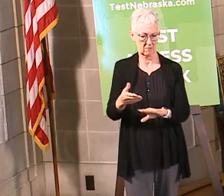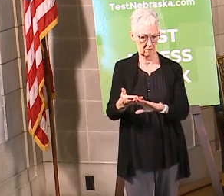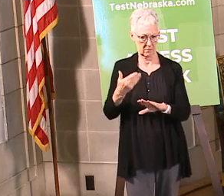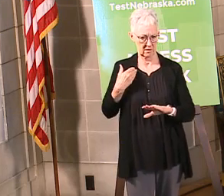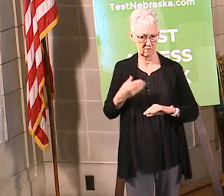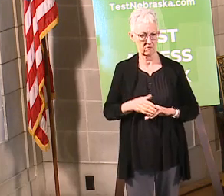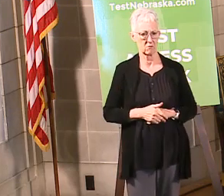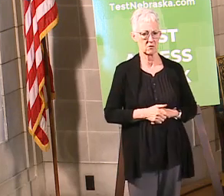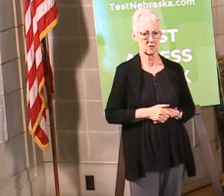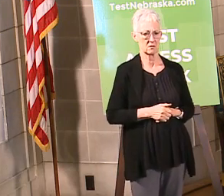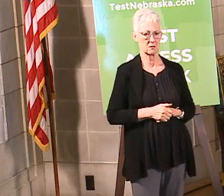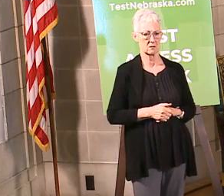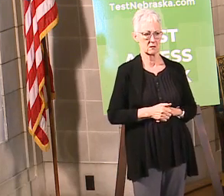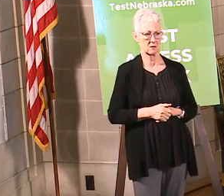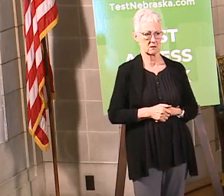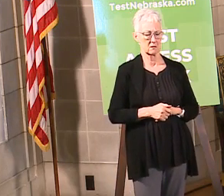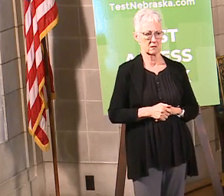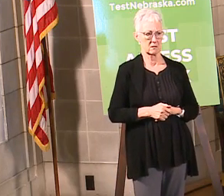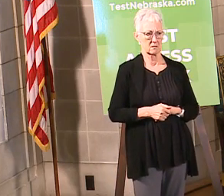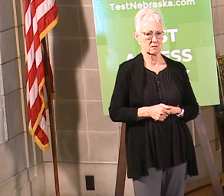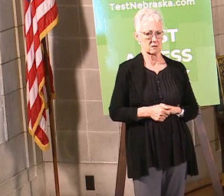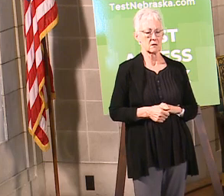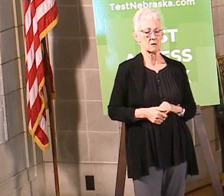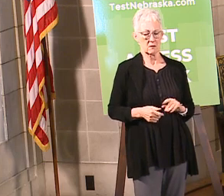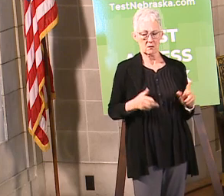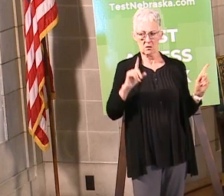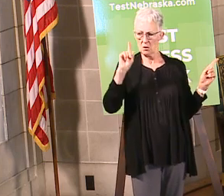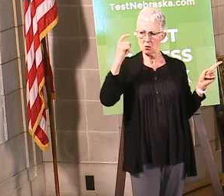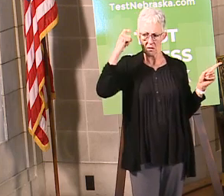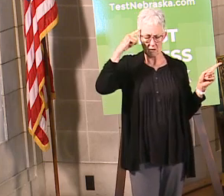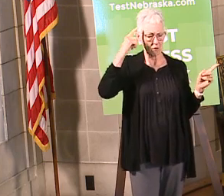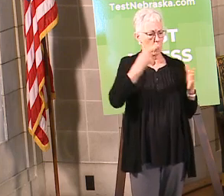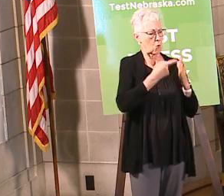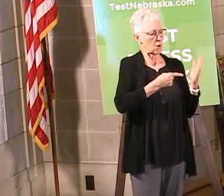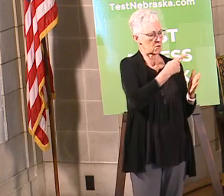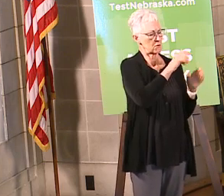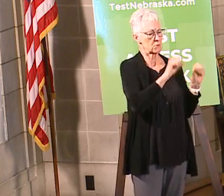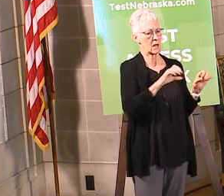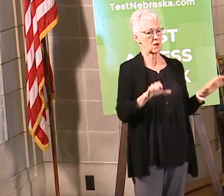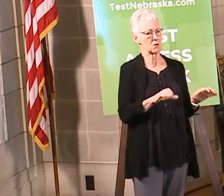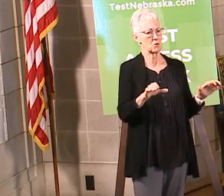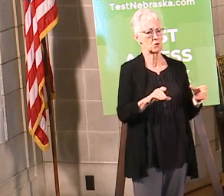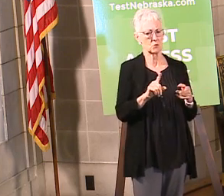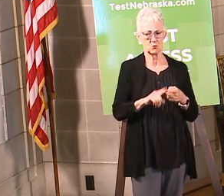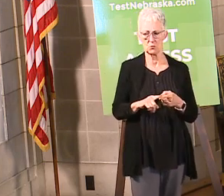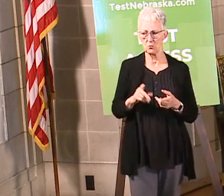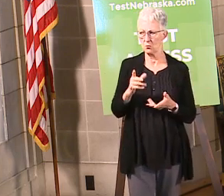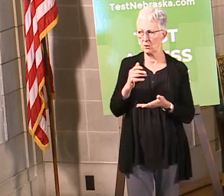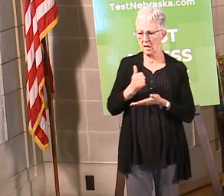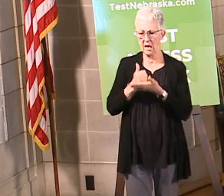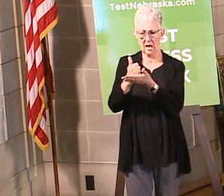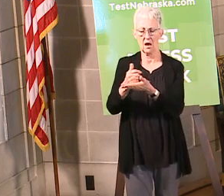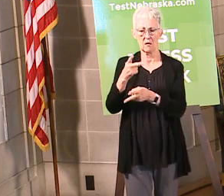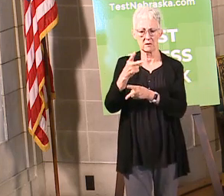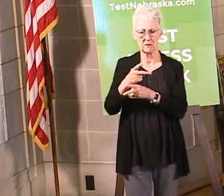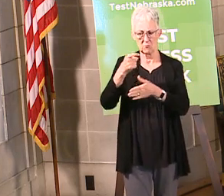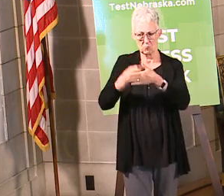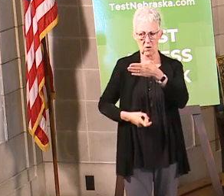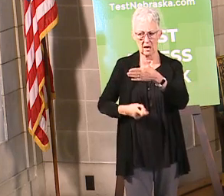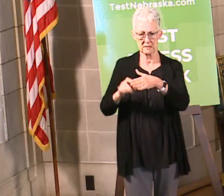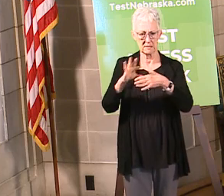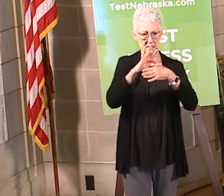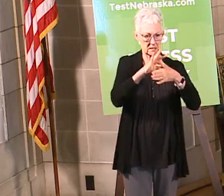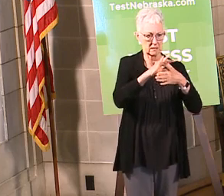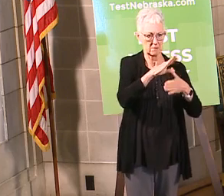Hamill. What can the governor do to prevent a price gouging by meat packers for a price of beef? Prices at grocery store have gone up while